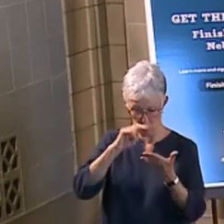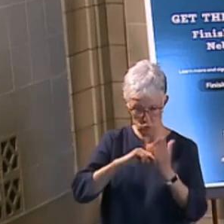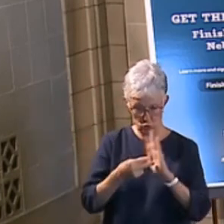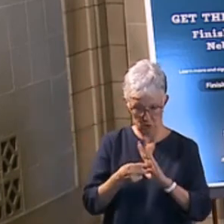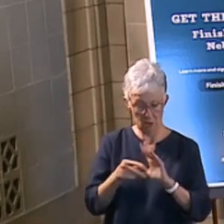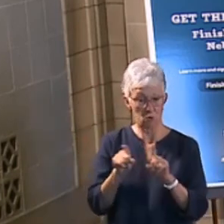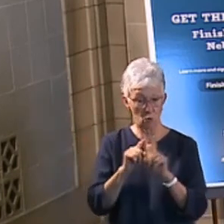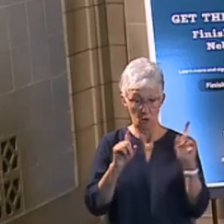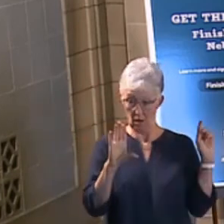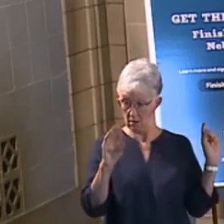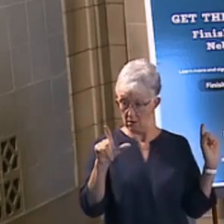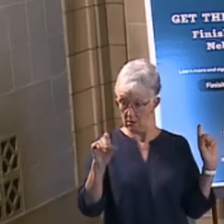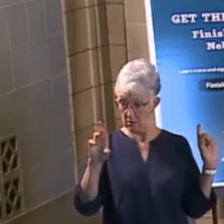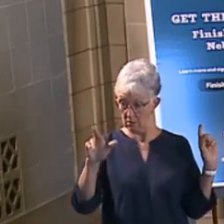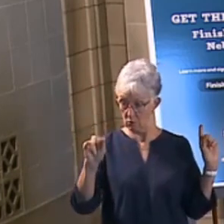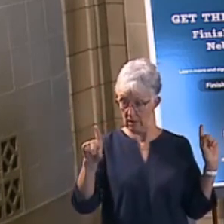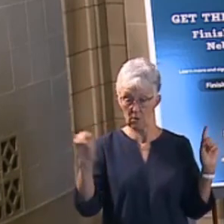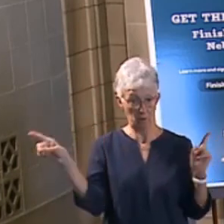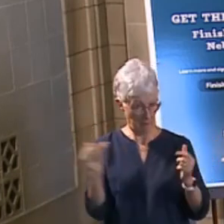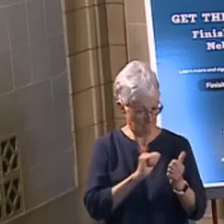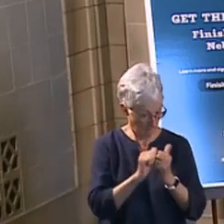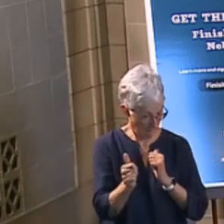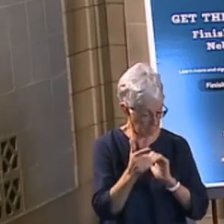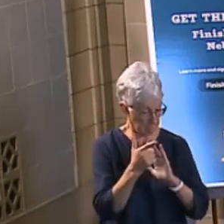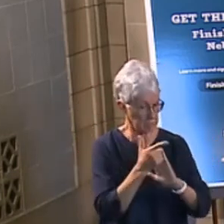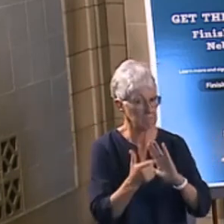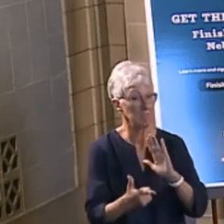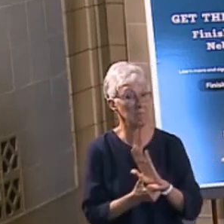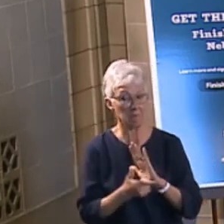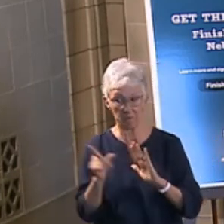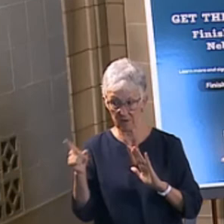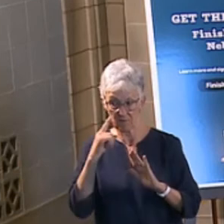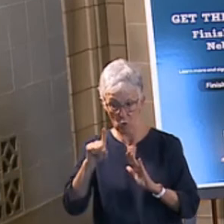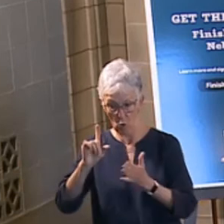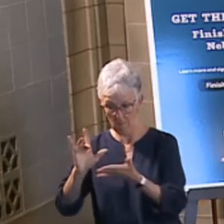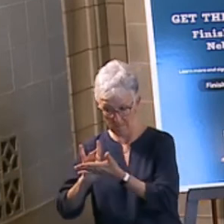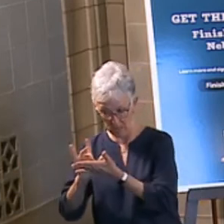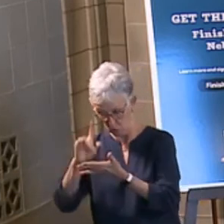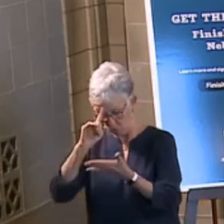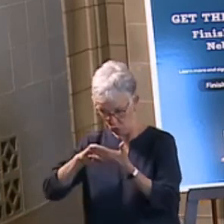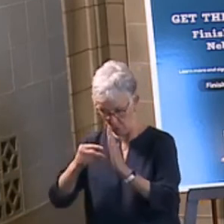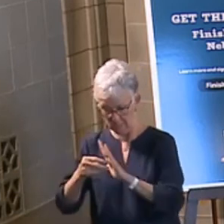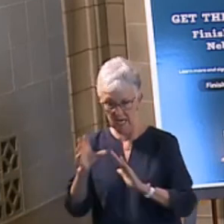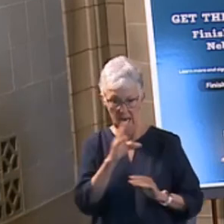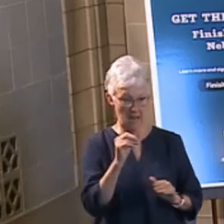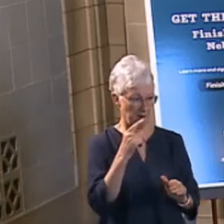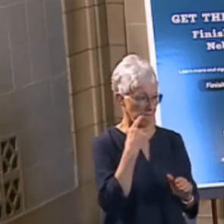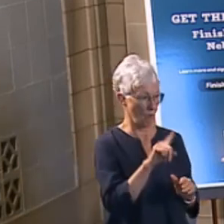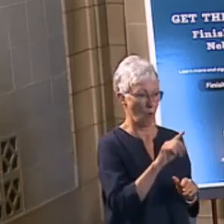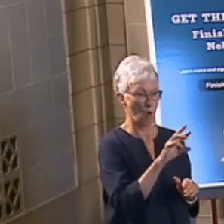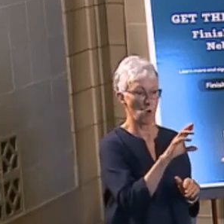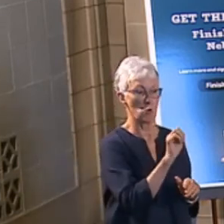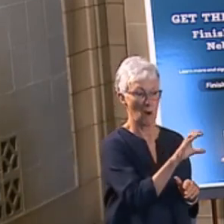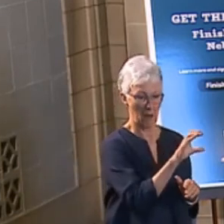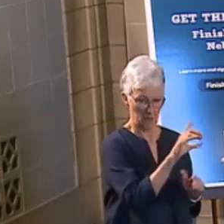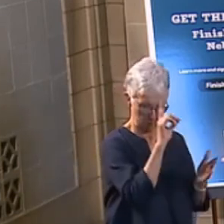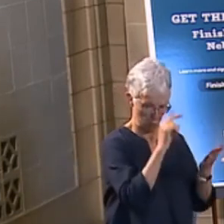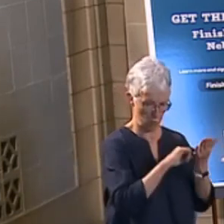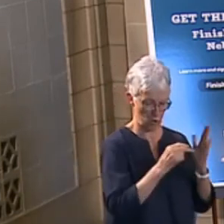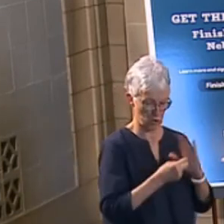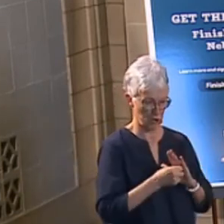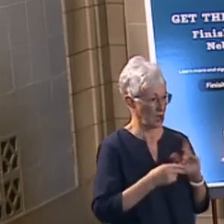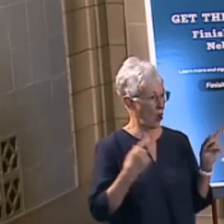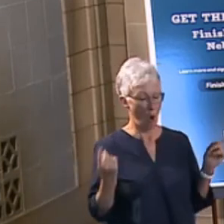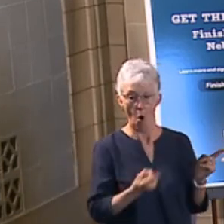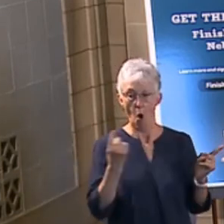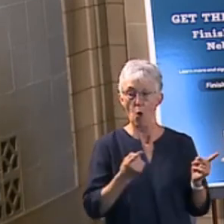step to not only legalize it for those, you know, quote-unquote medical purposes, but now recreational purposes, which is frankly medical has always been the first step in going